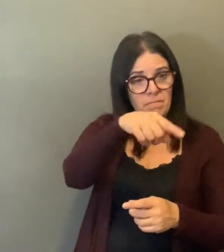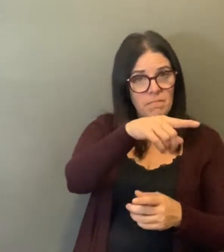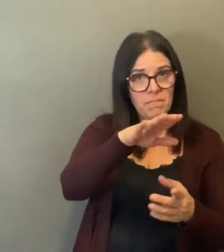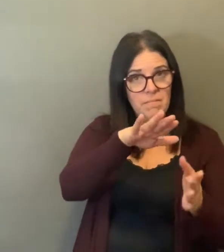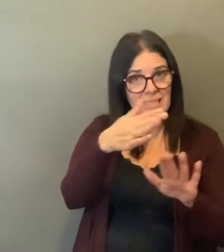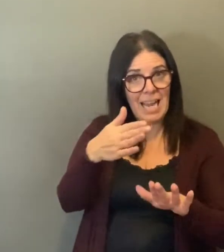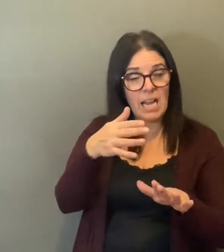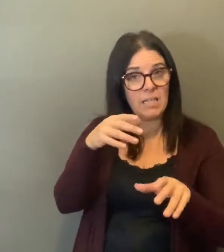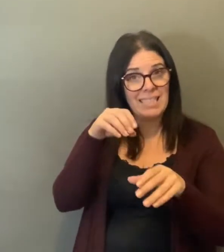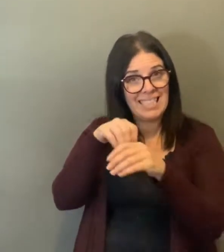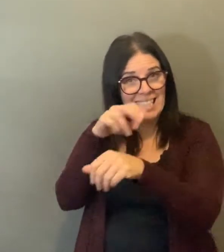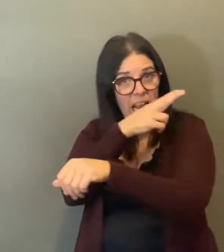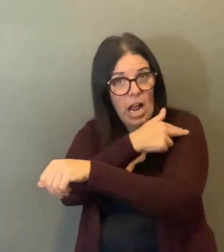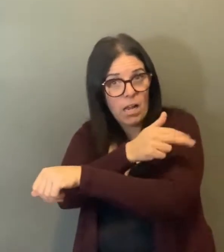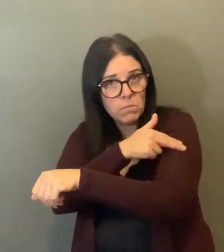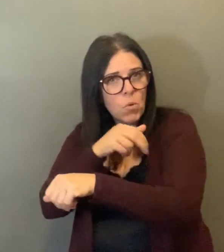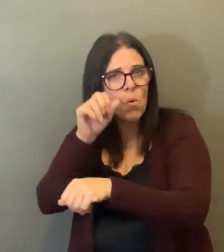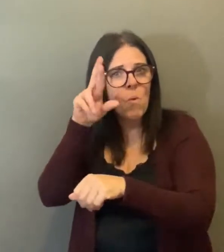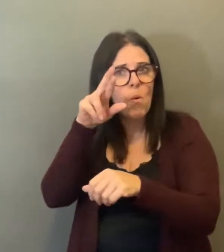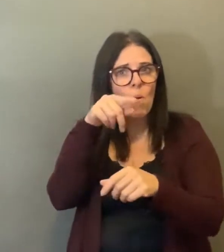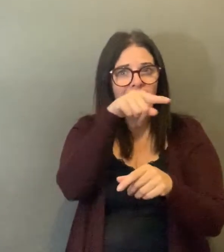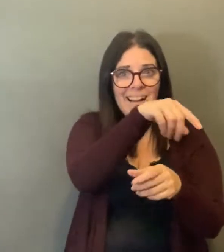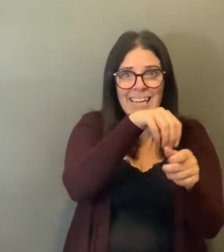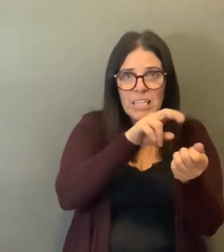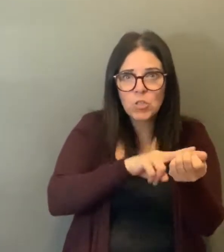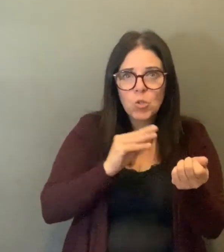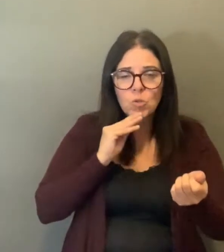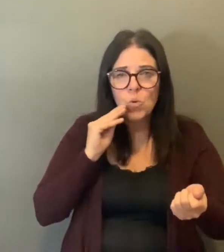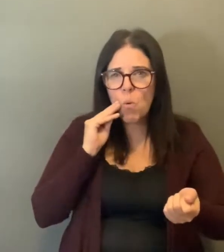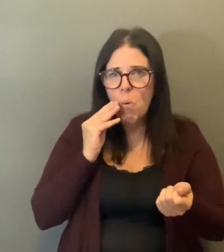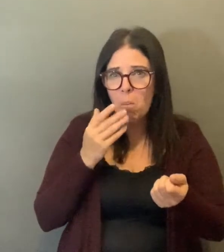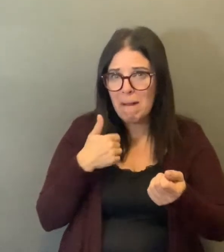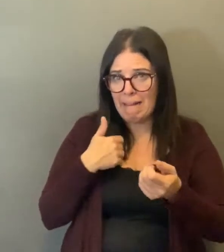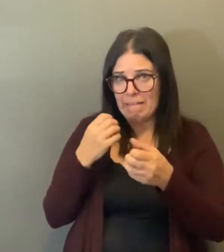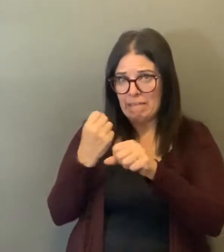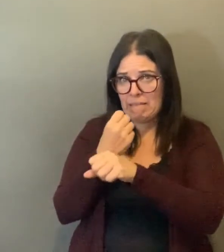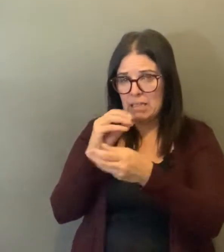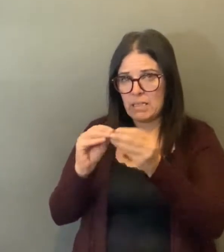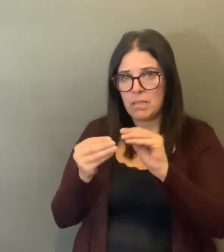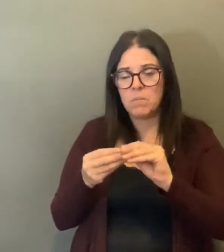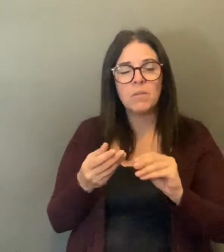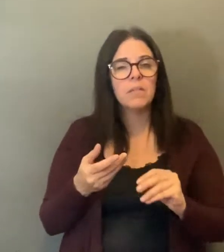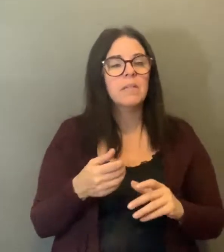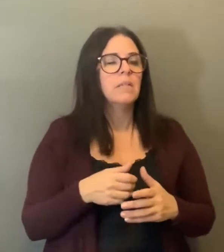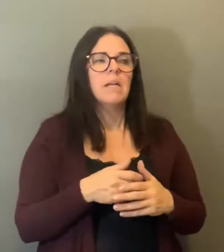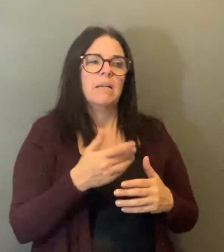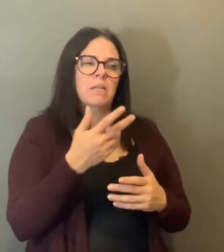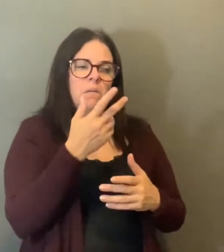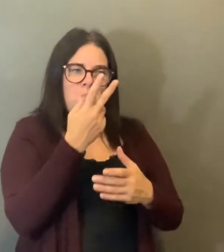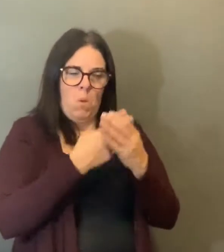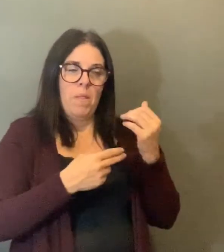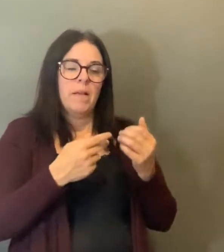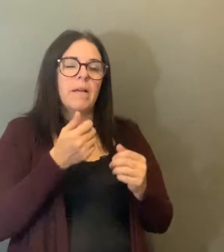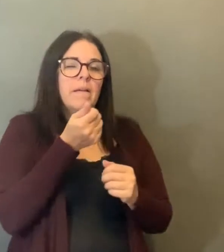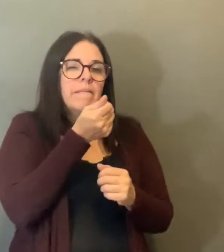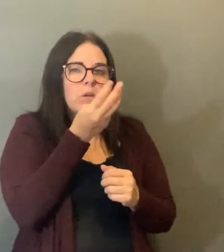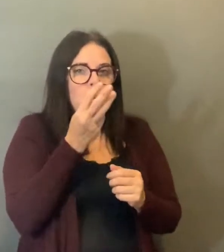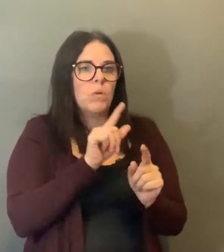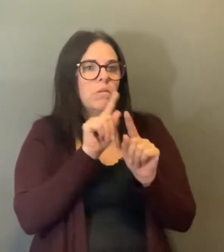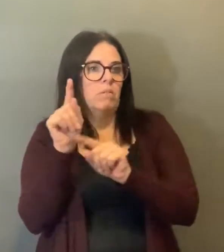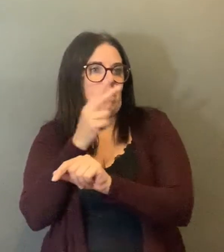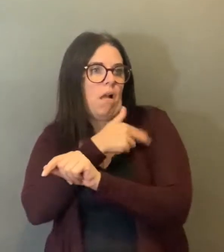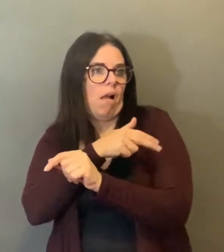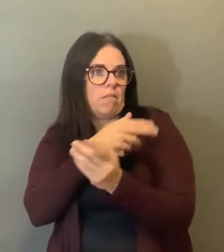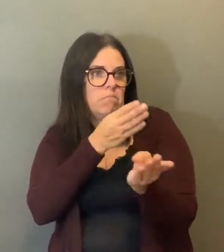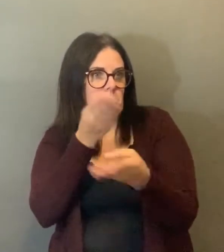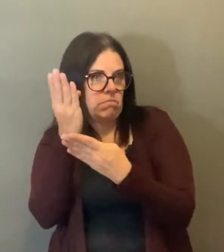And those residents who passed away, I take it they passed away in hospital, or did they pass away in the long-term care homes, or is there breakdown in that? I